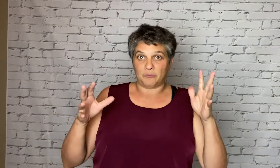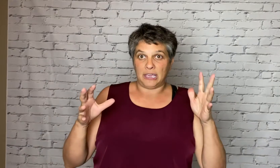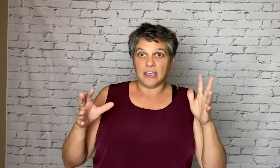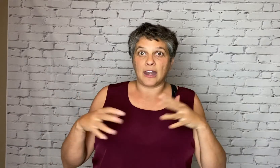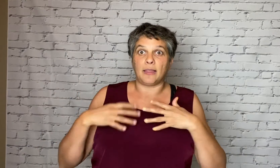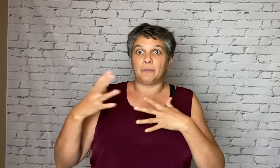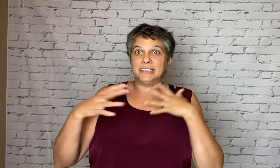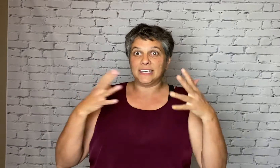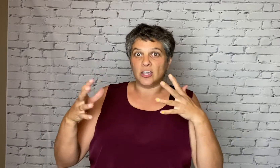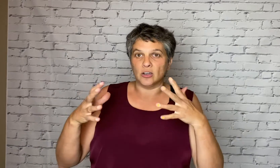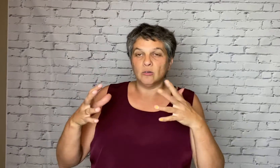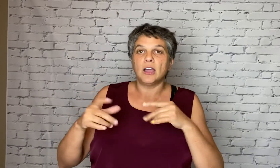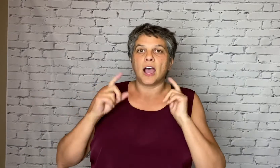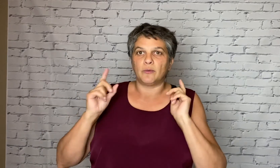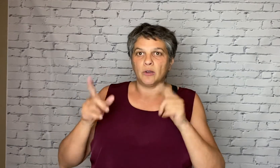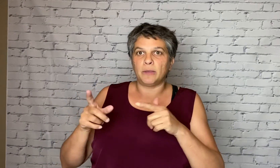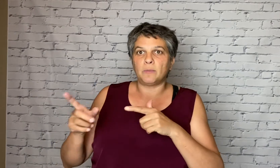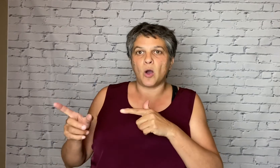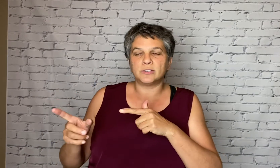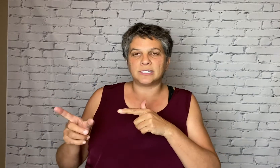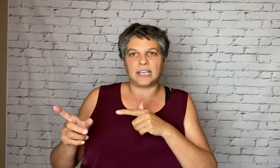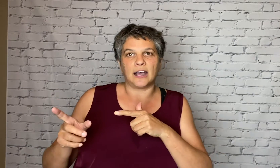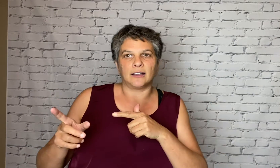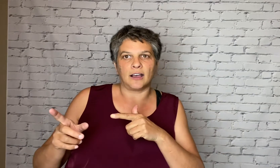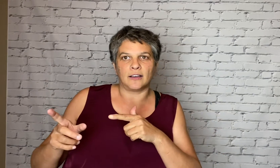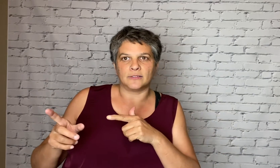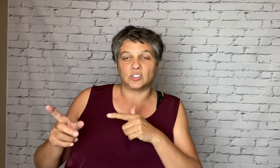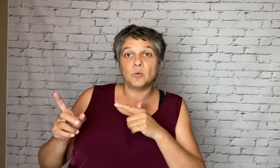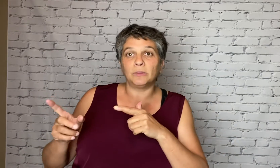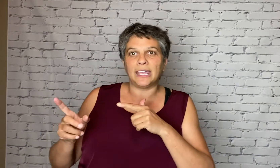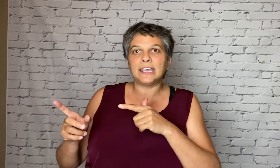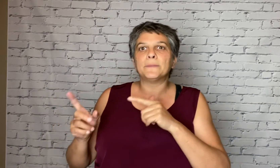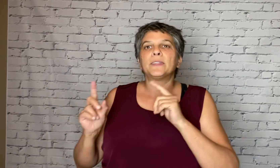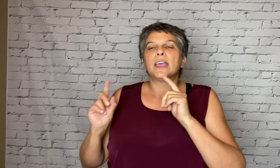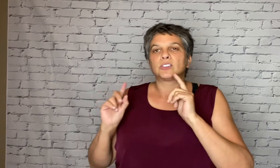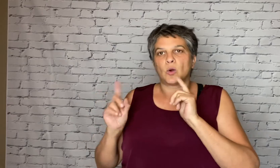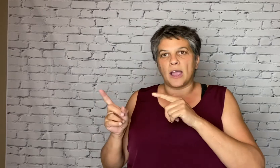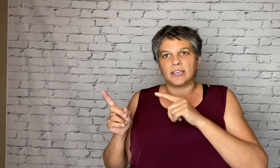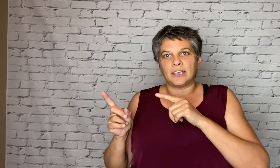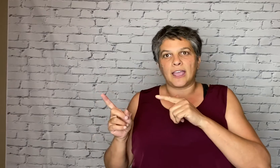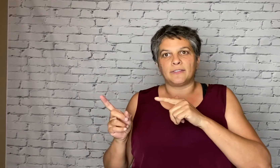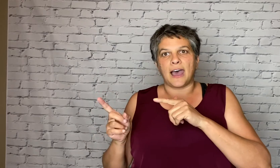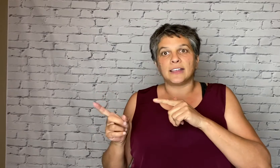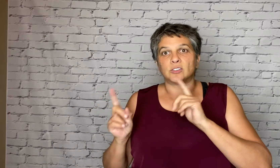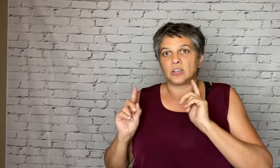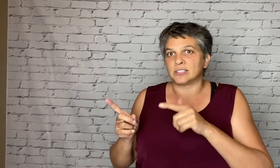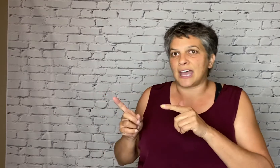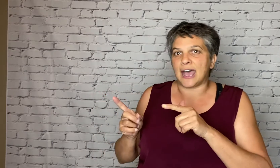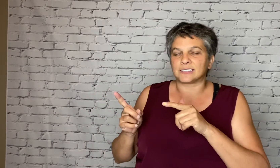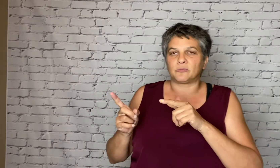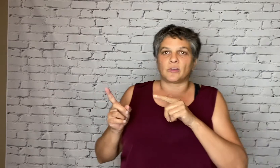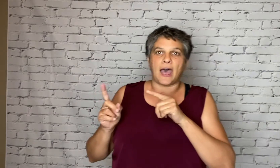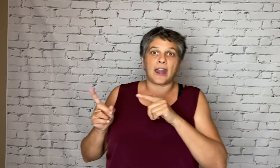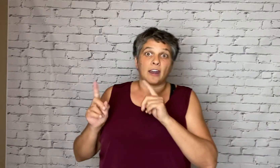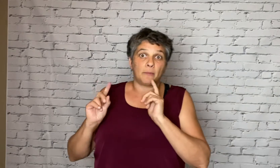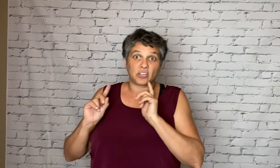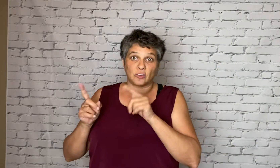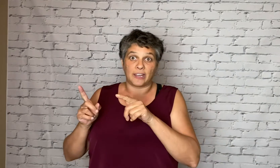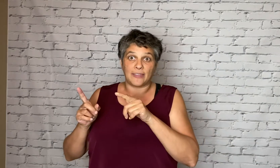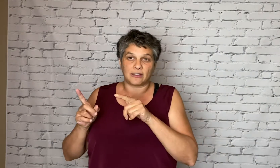me and then let me see you I will be posting a zoom link so I can get you that so you can just ask for that and I'll make sure I get that